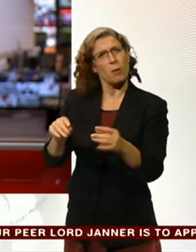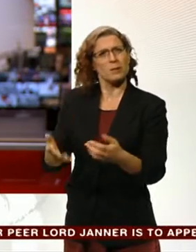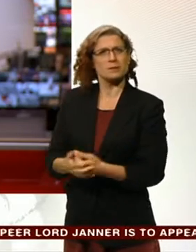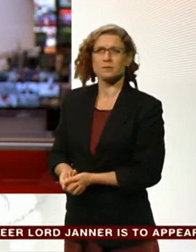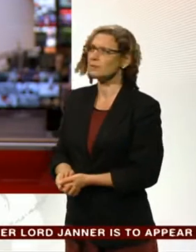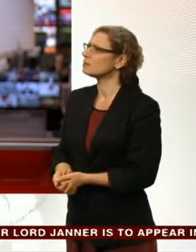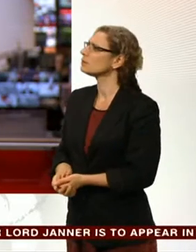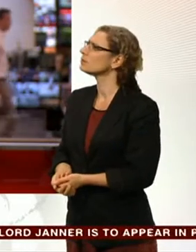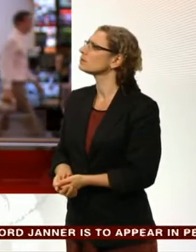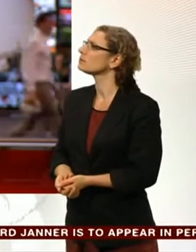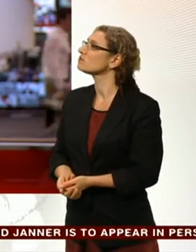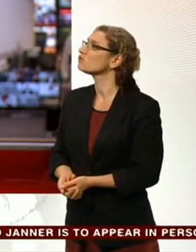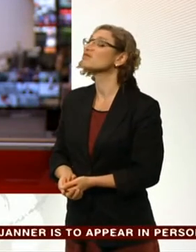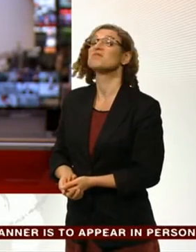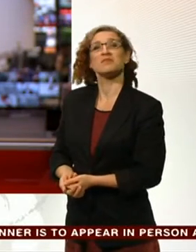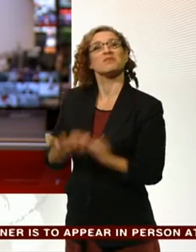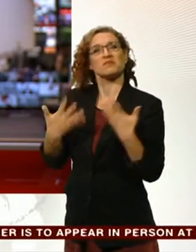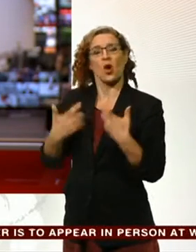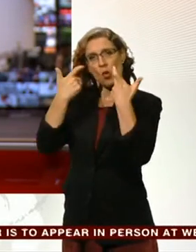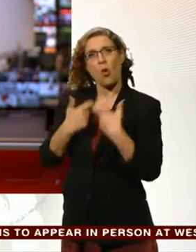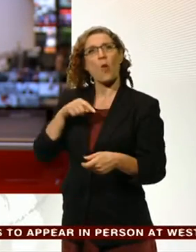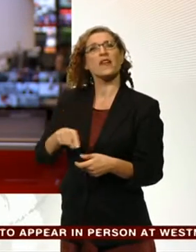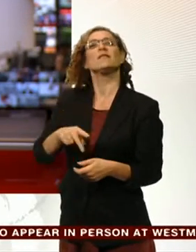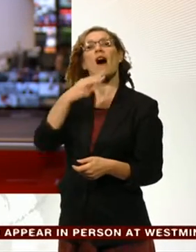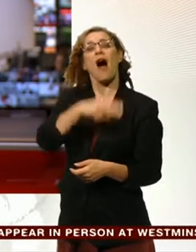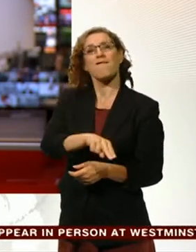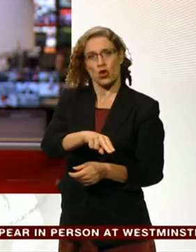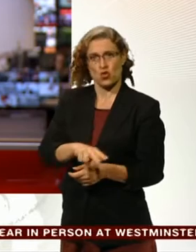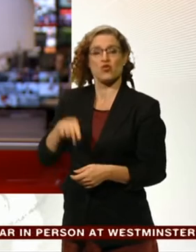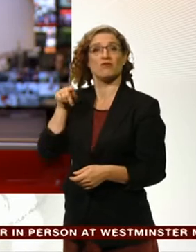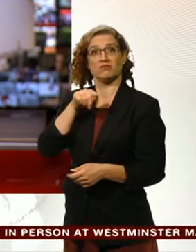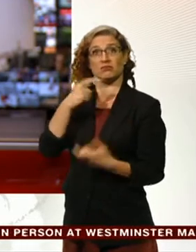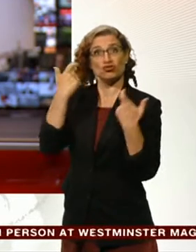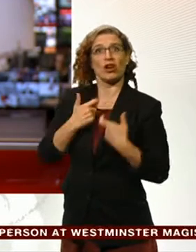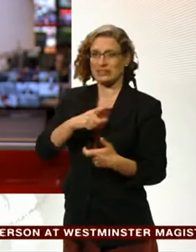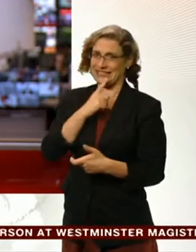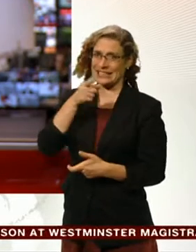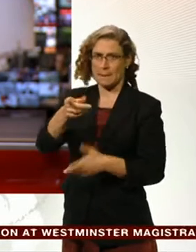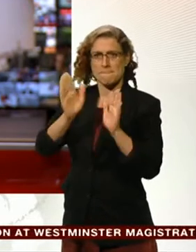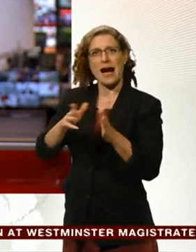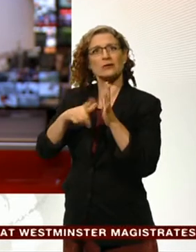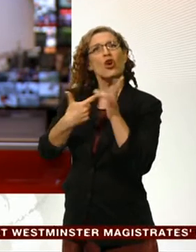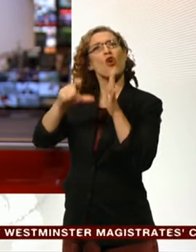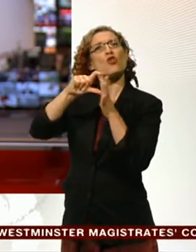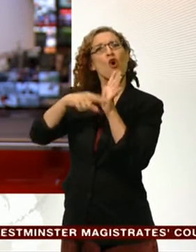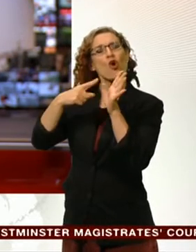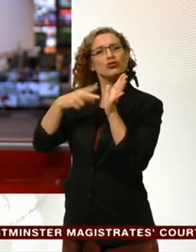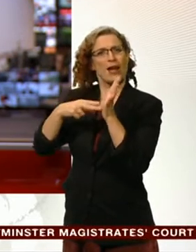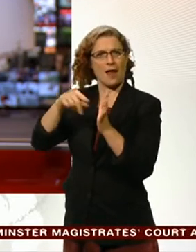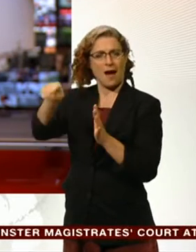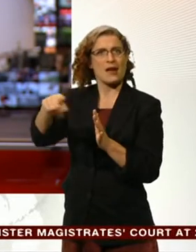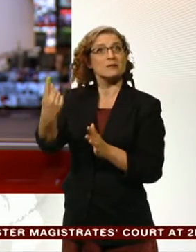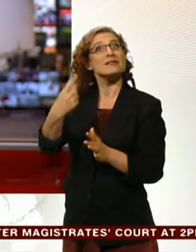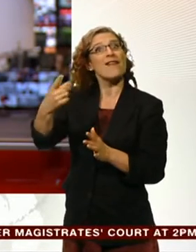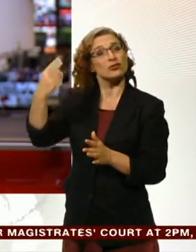Lord Janna will appear in court this afternoon after a judge said she would have him arrested if he failed to turn up. Janna, who has dementia,